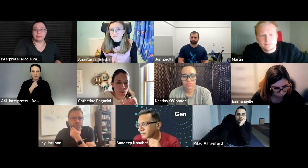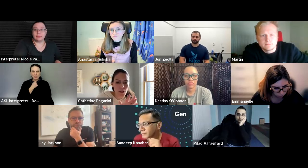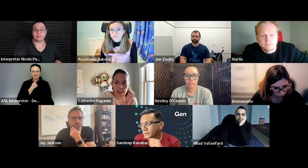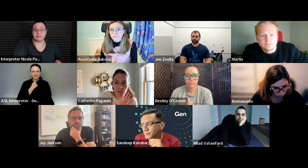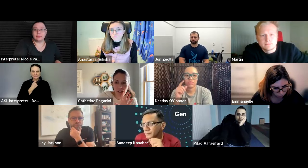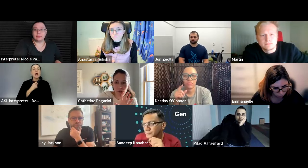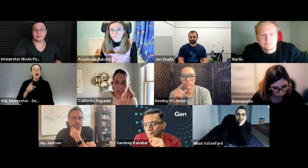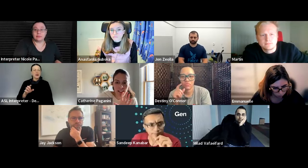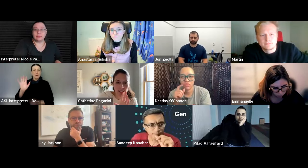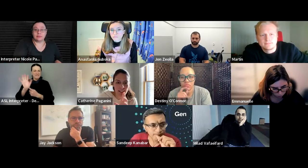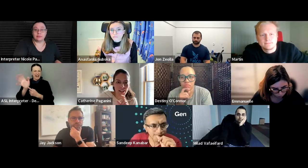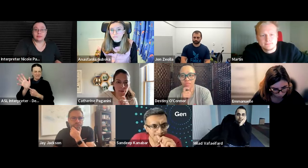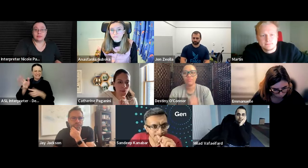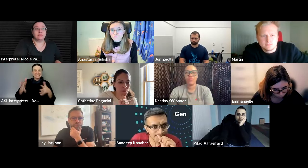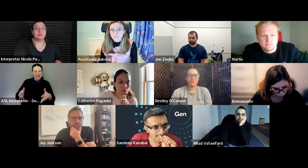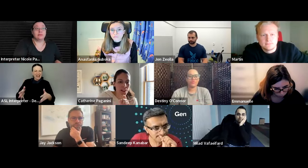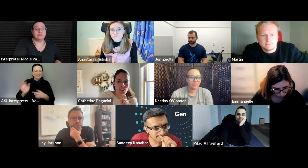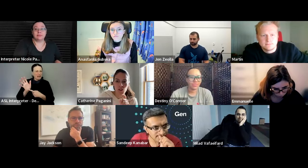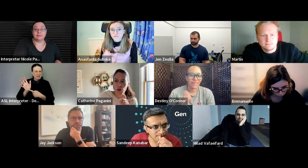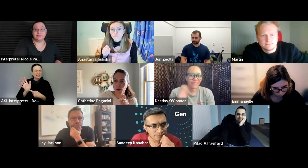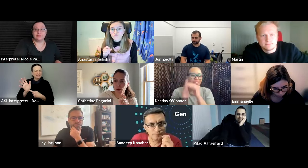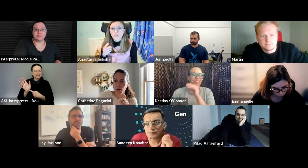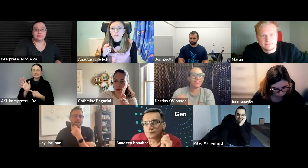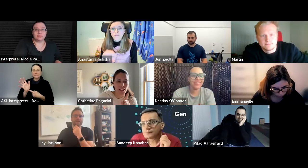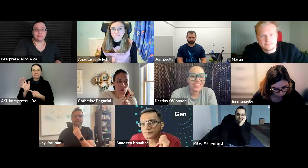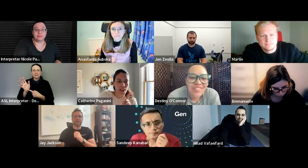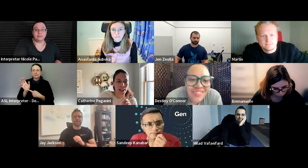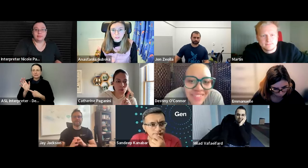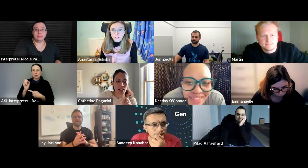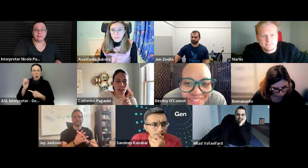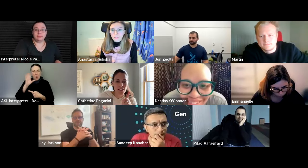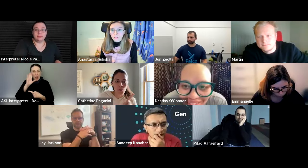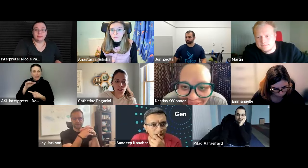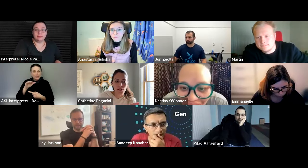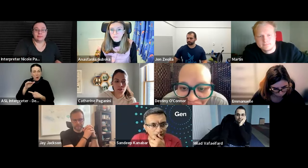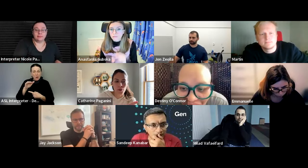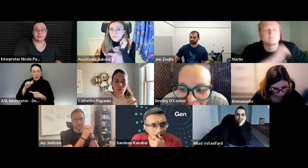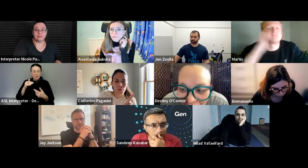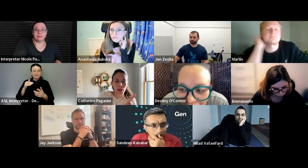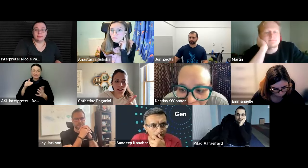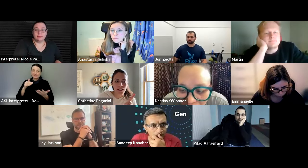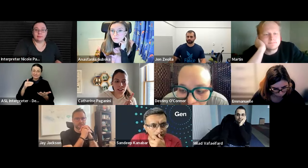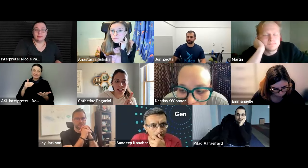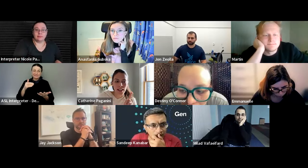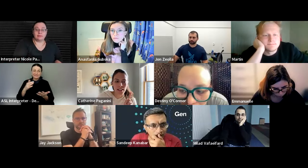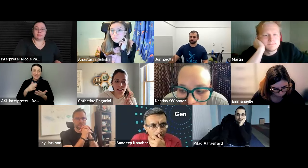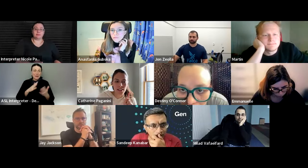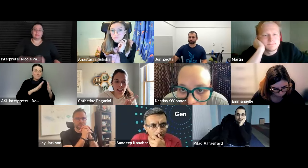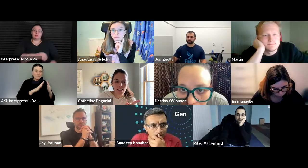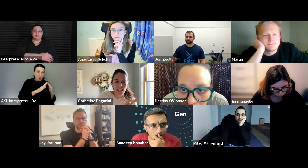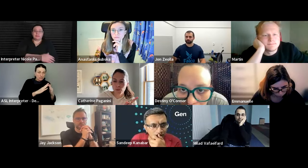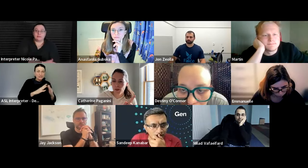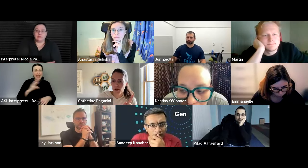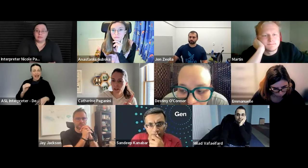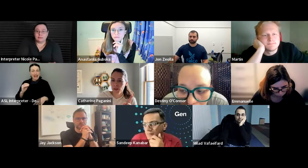we only have five minutes um so i know that we have had some points from martin and